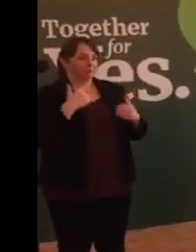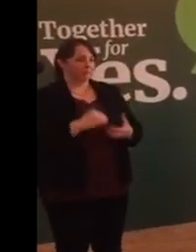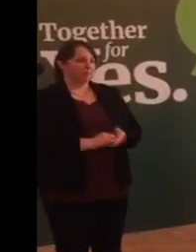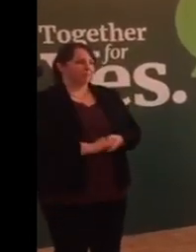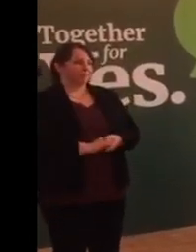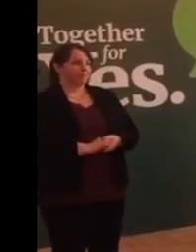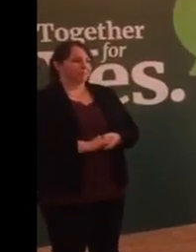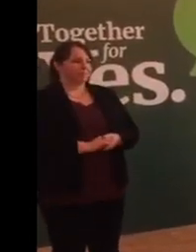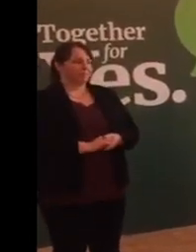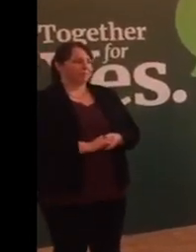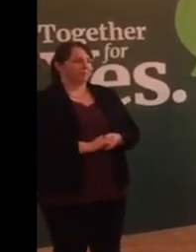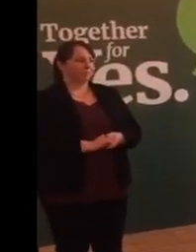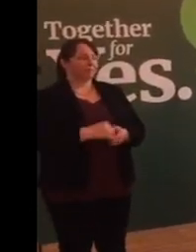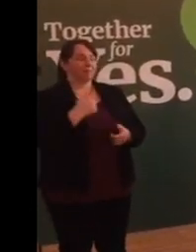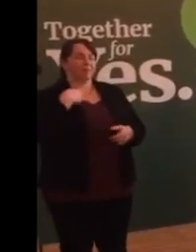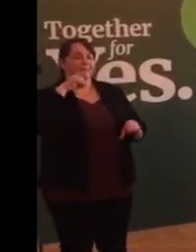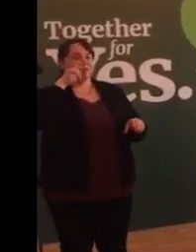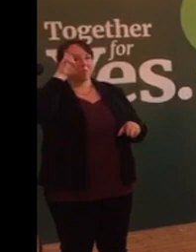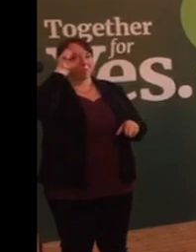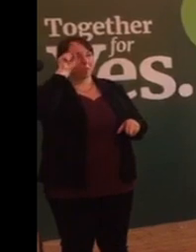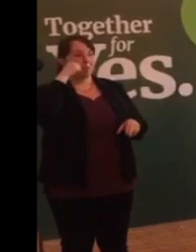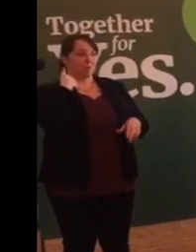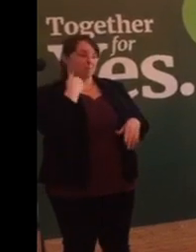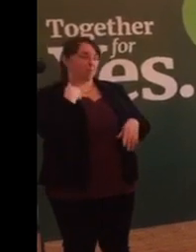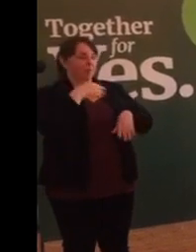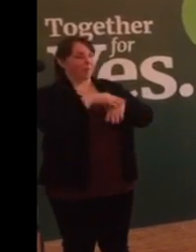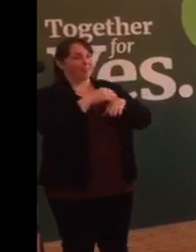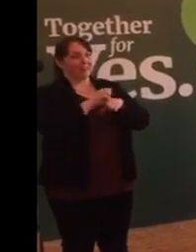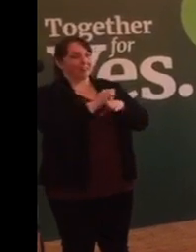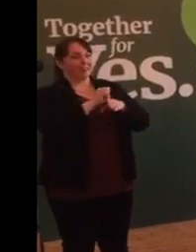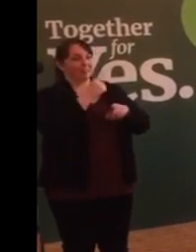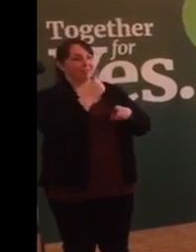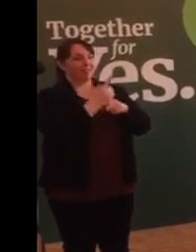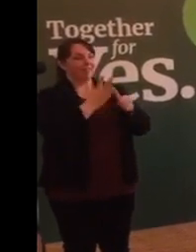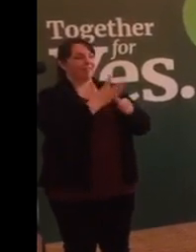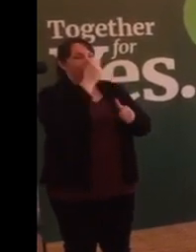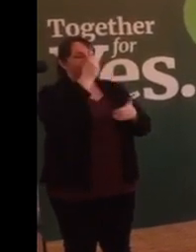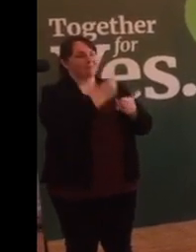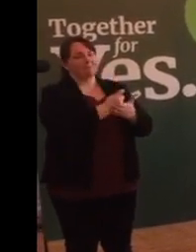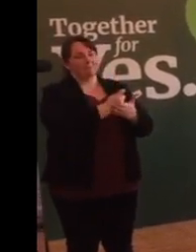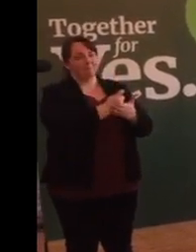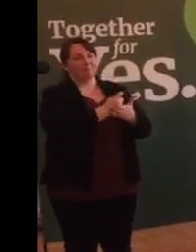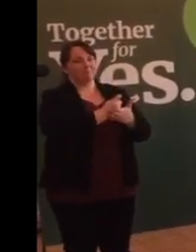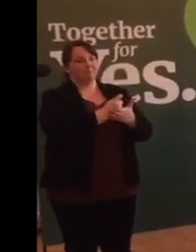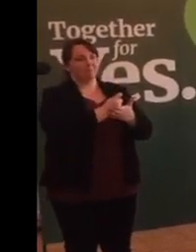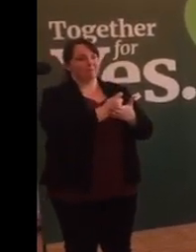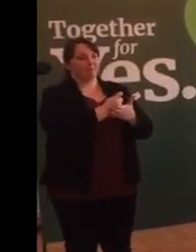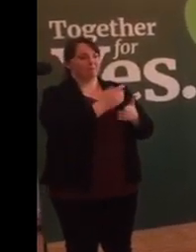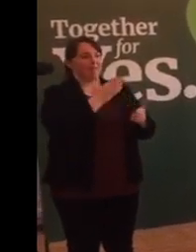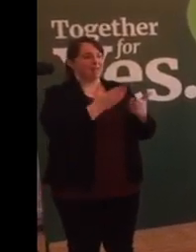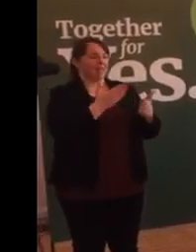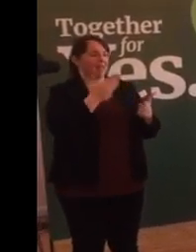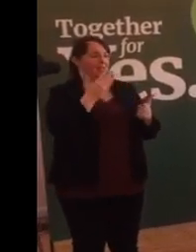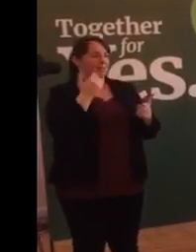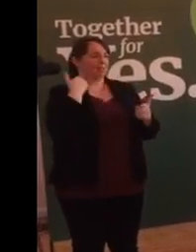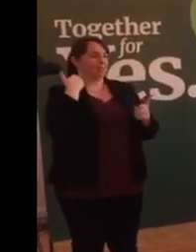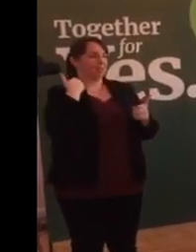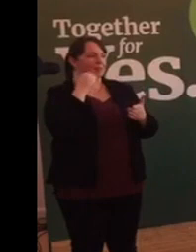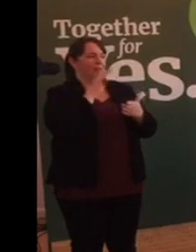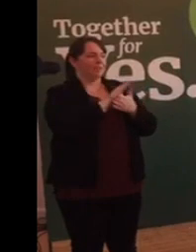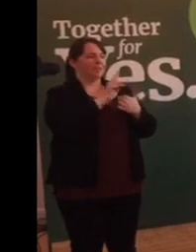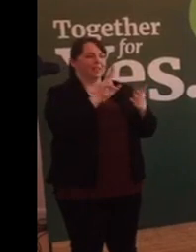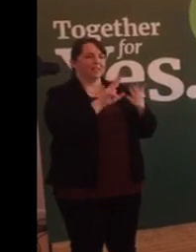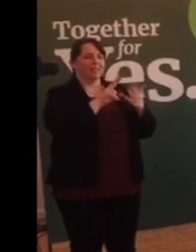I can remember because I'm old enough to have been there the first time around. How we used to go home in 1983